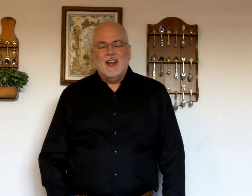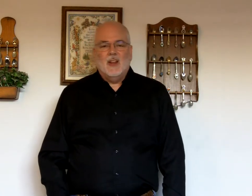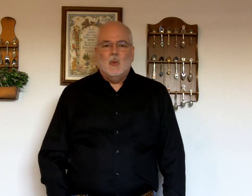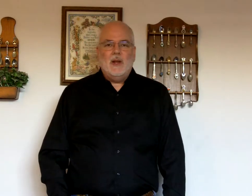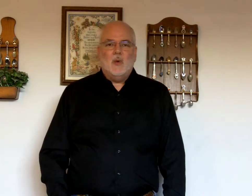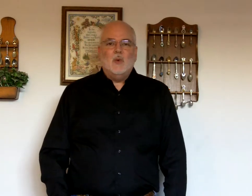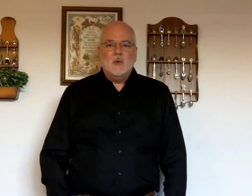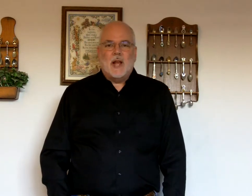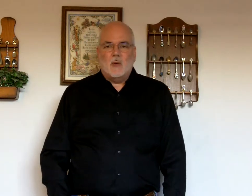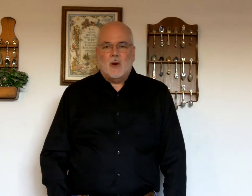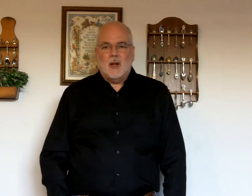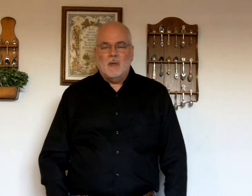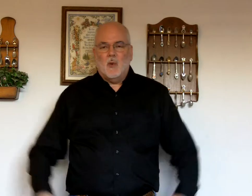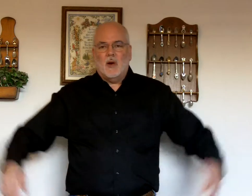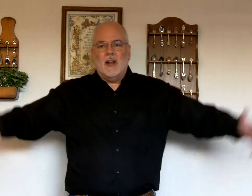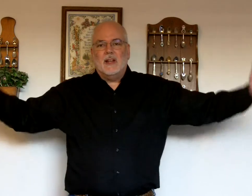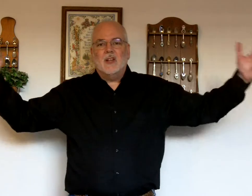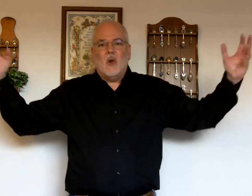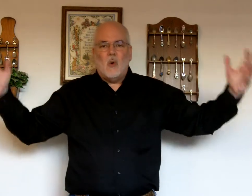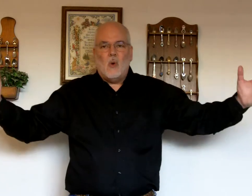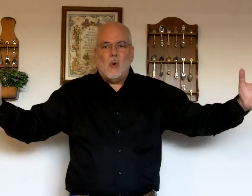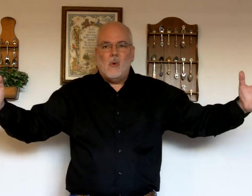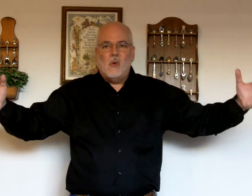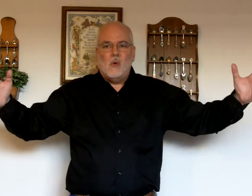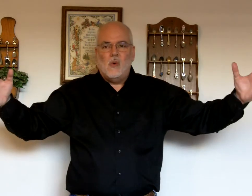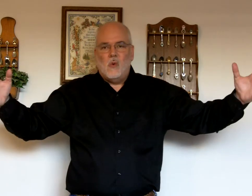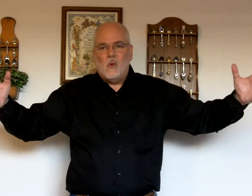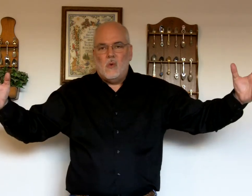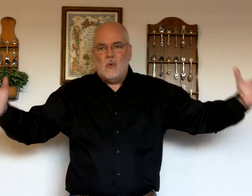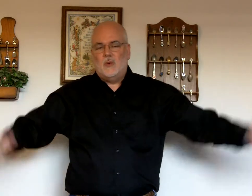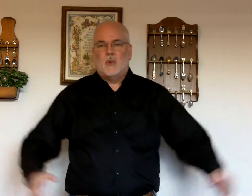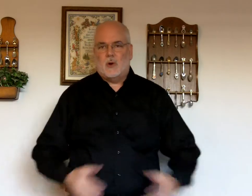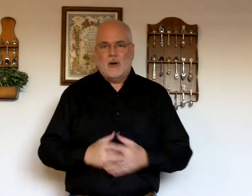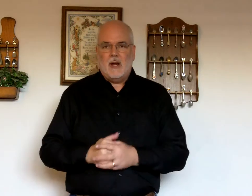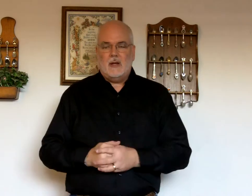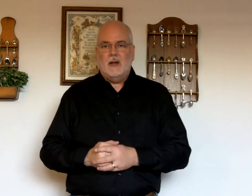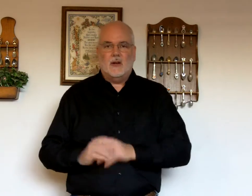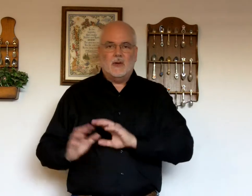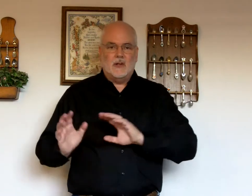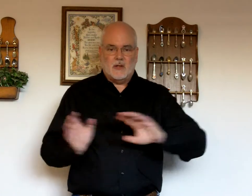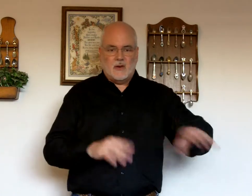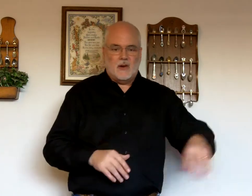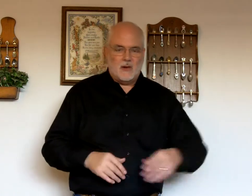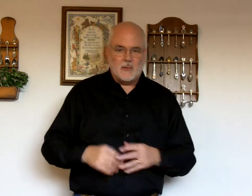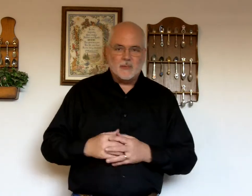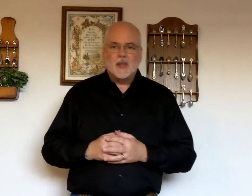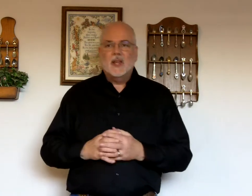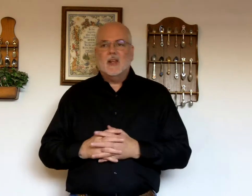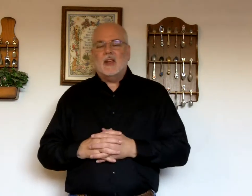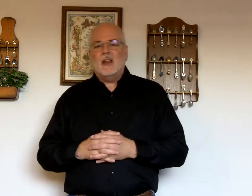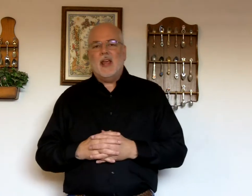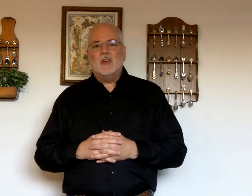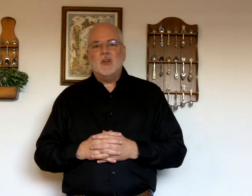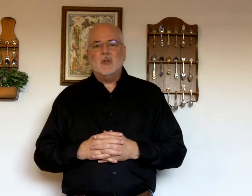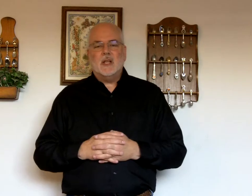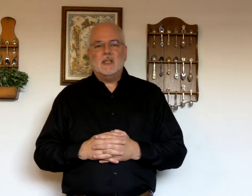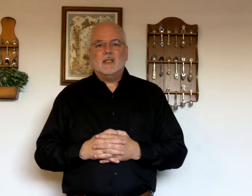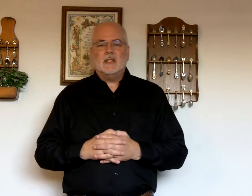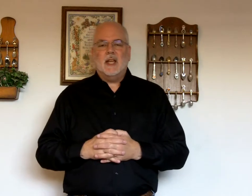We don't use that word anymore. It is an old word, 1800, earlier. Okay? They haven't used this since King